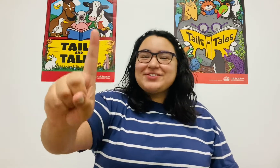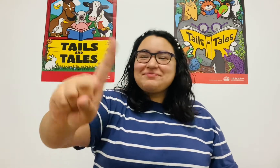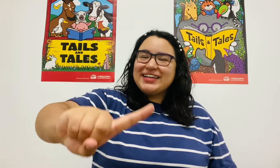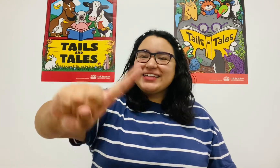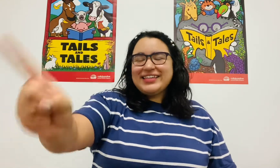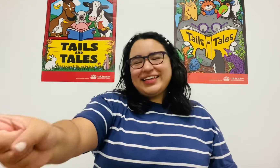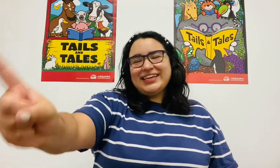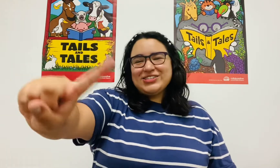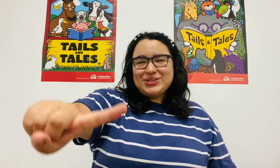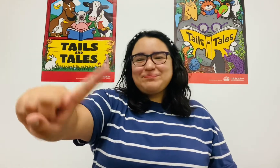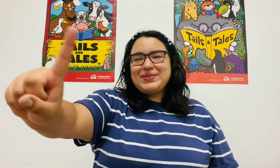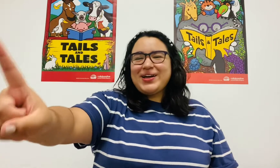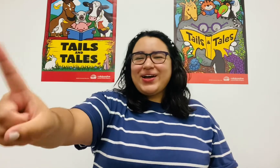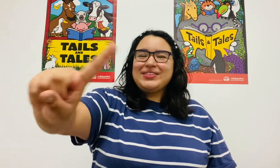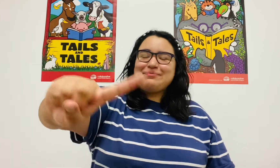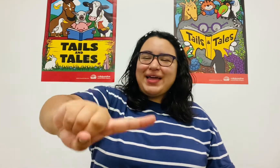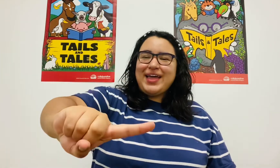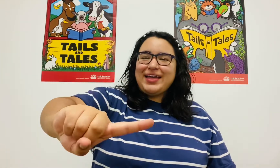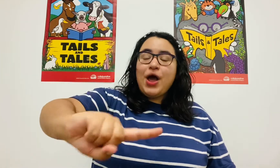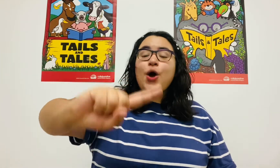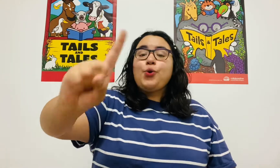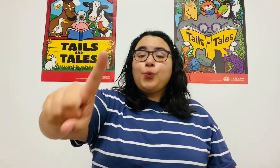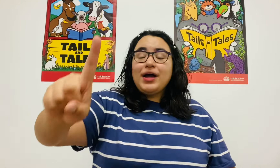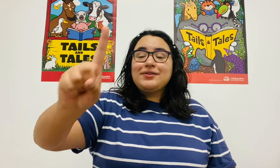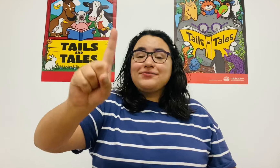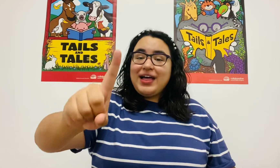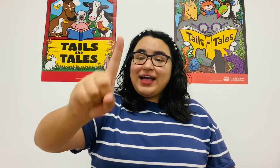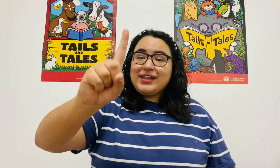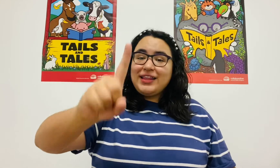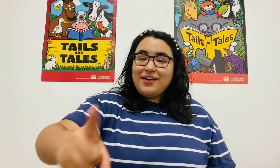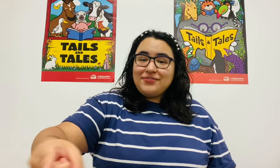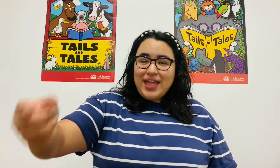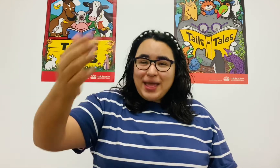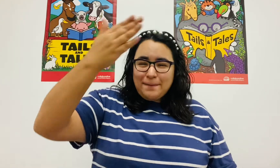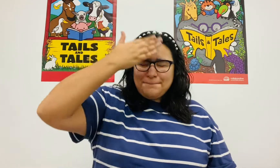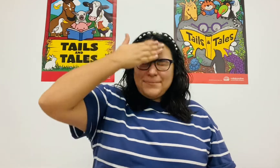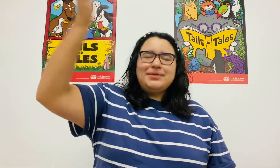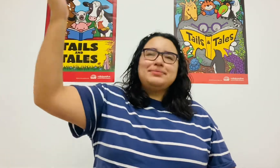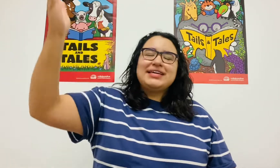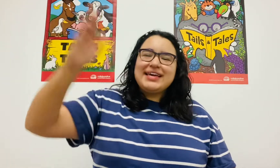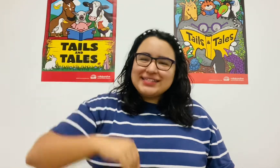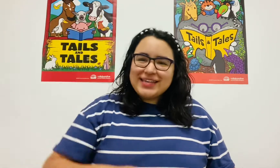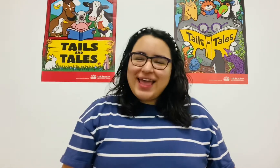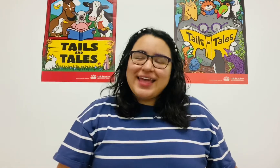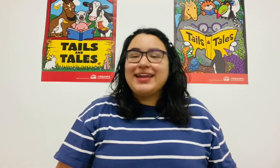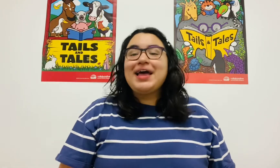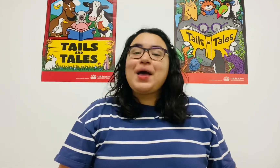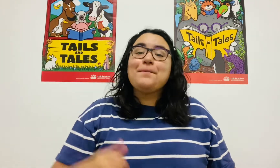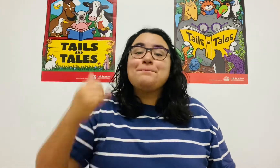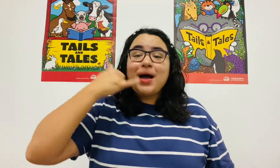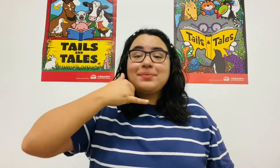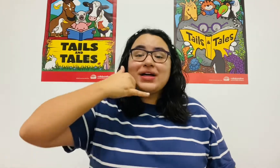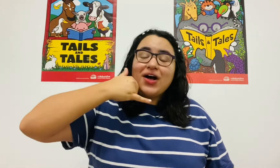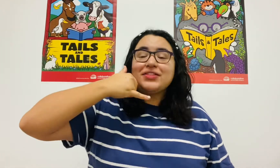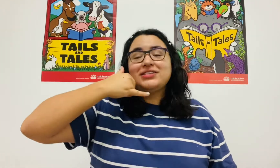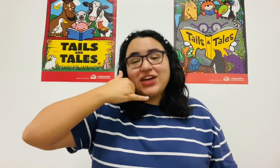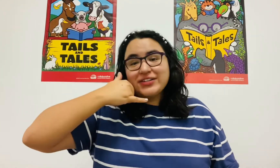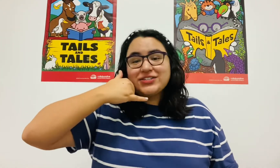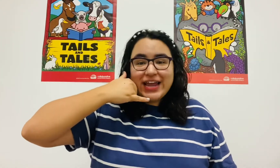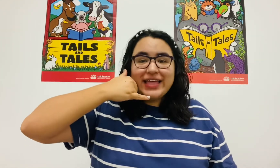monkey jumping on the bed. One fell off and bumped his head. Mama called the doctor and